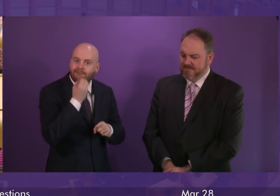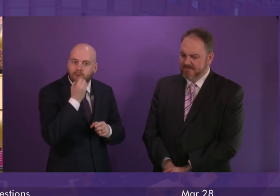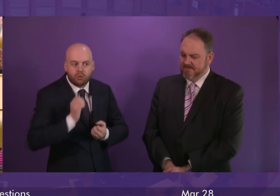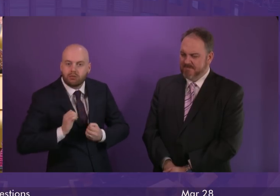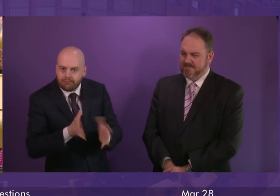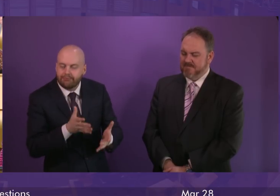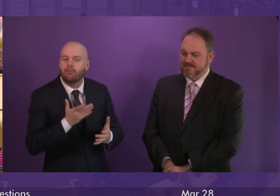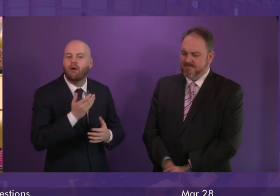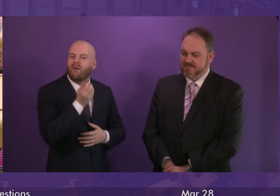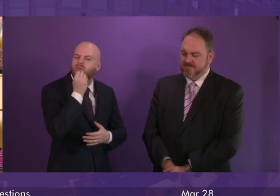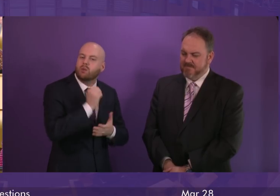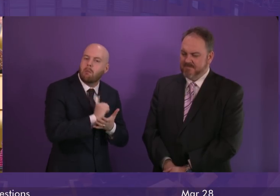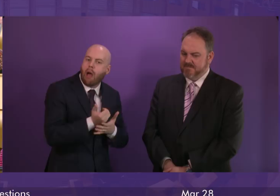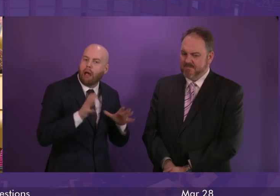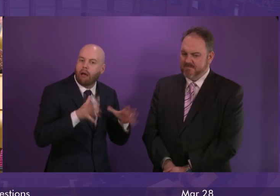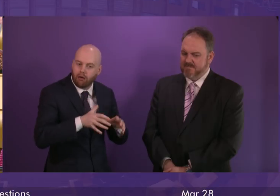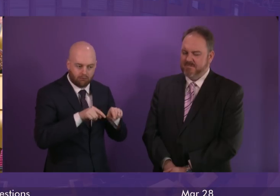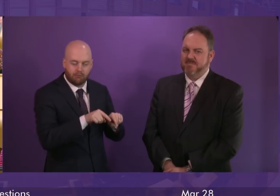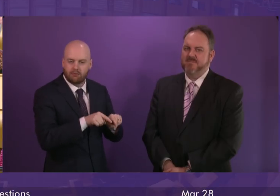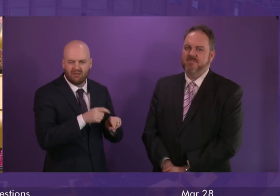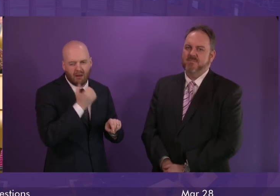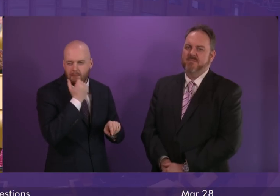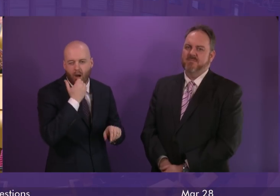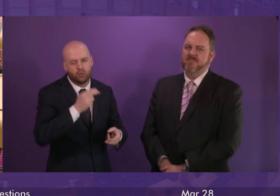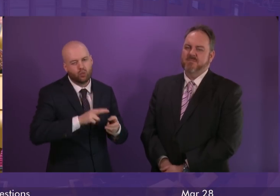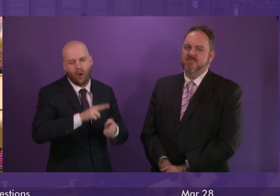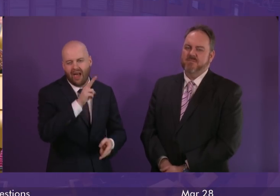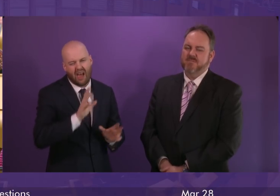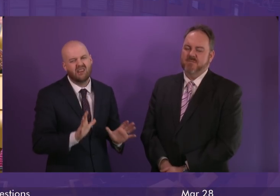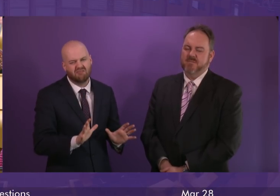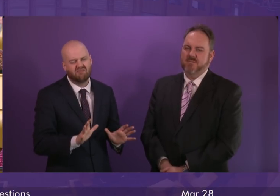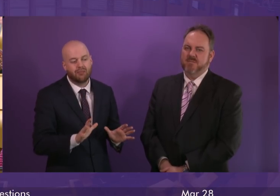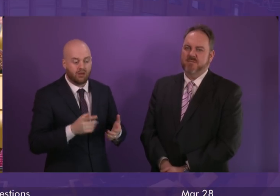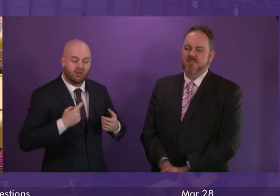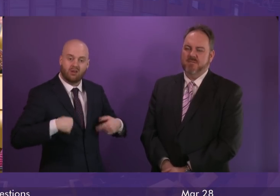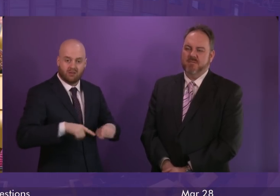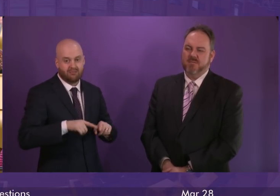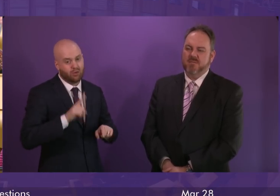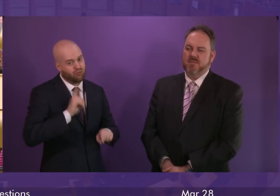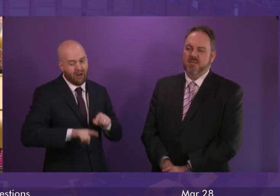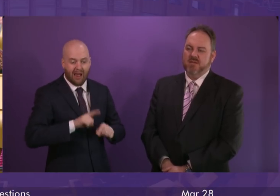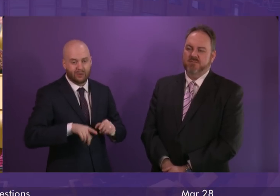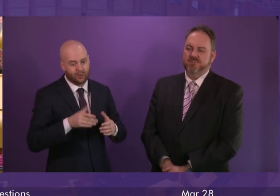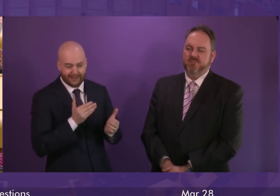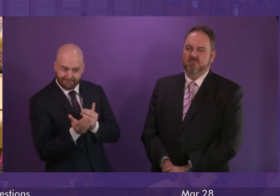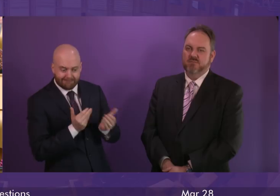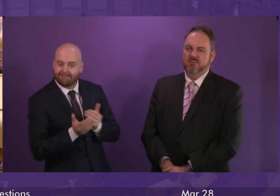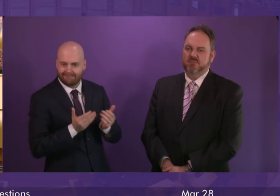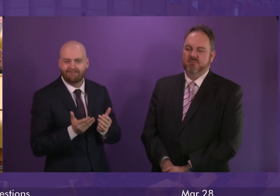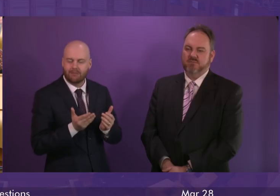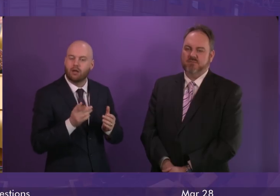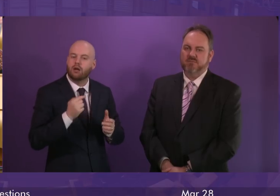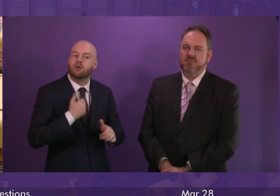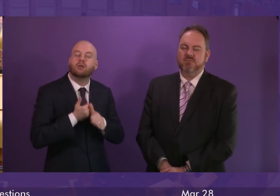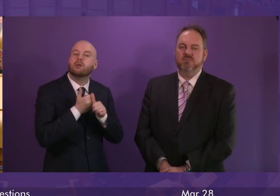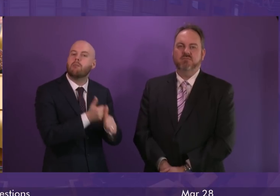too high. The Scottish Government promotes an approach to tackling food insecurity that has dignity at its heart. We support Fairshare, for example, to